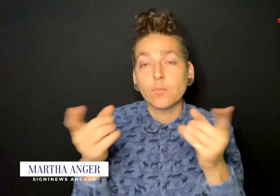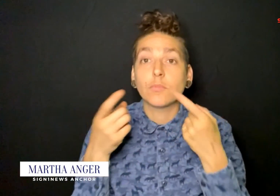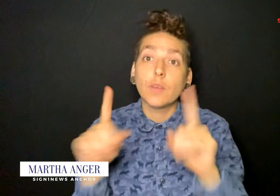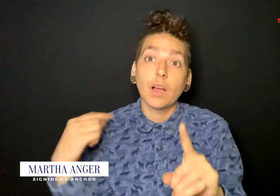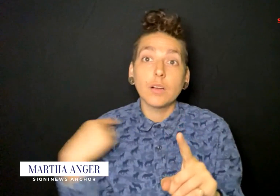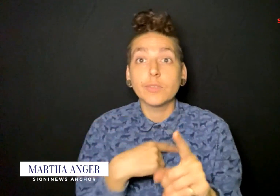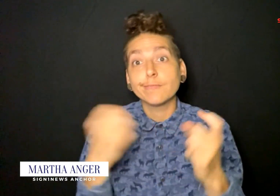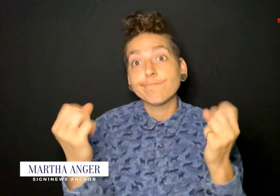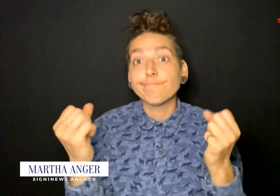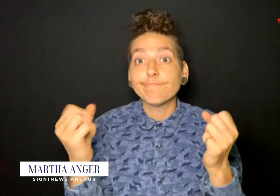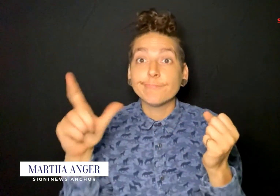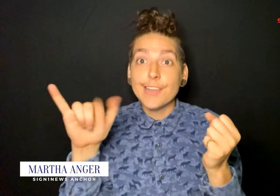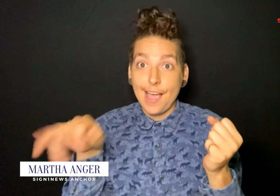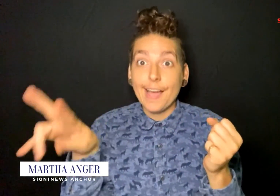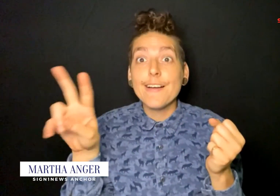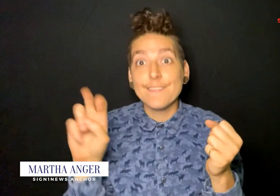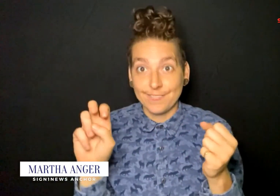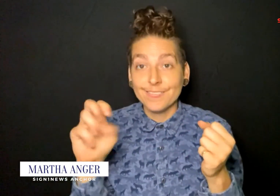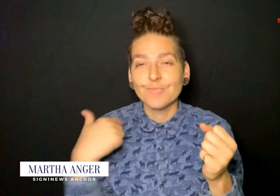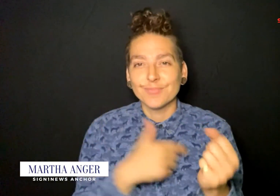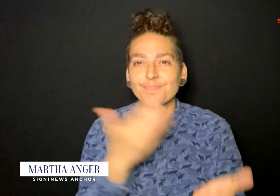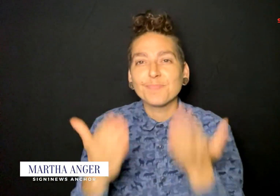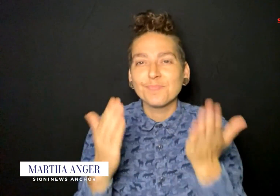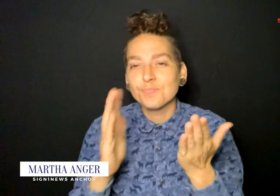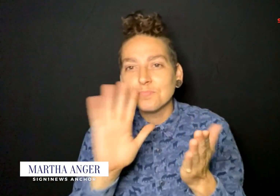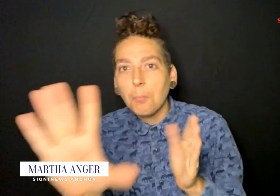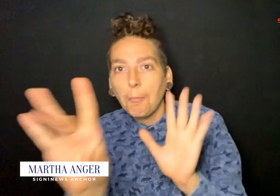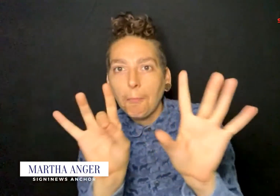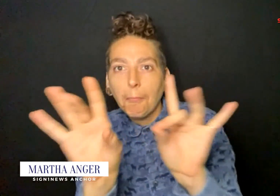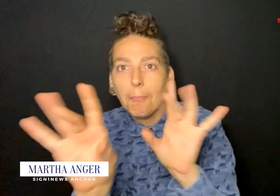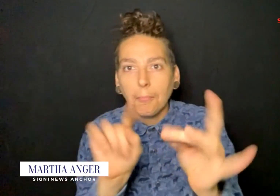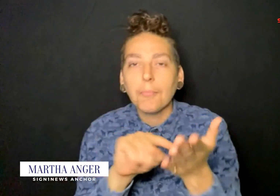during this update we may add it at the bottom of the screen